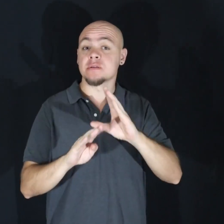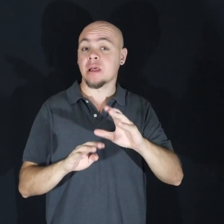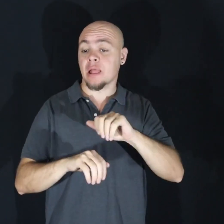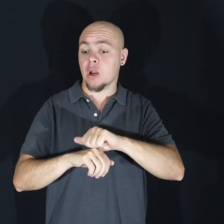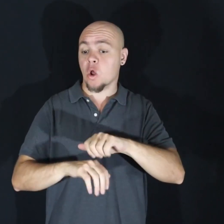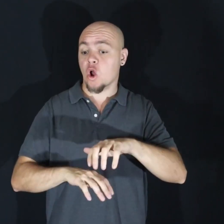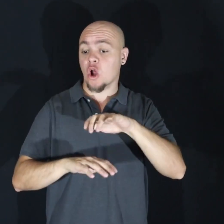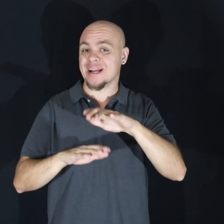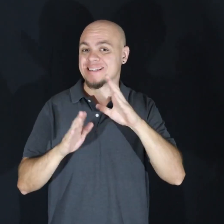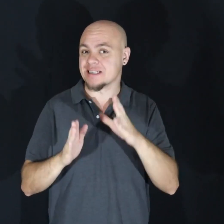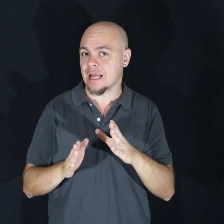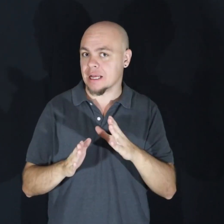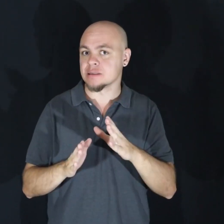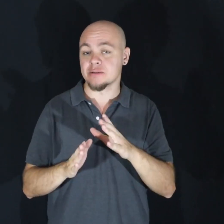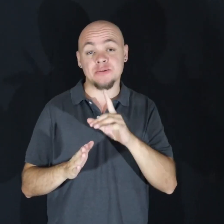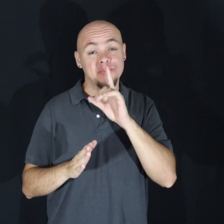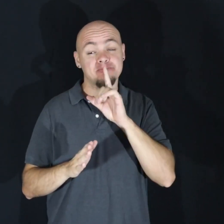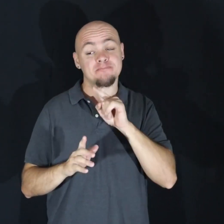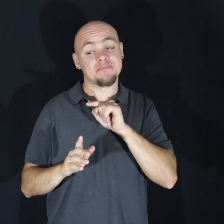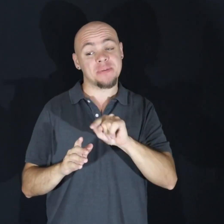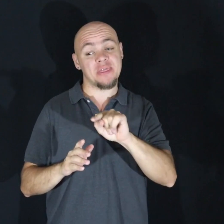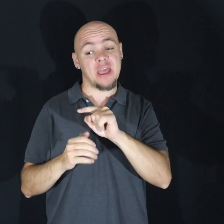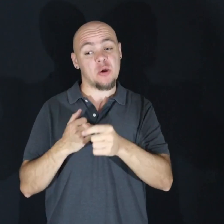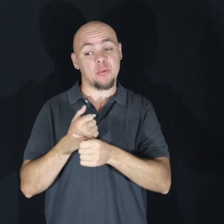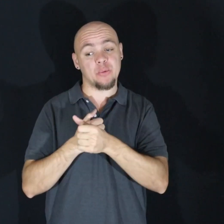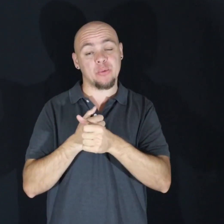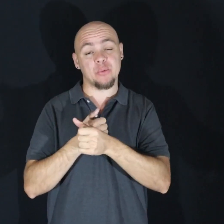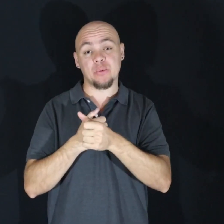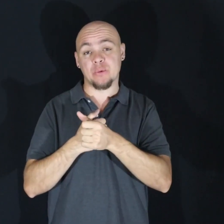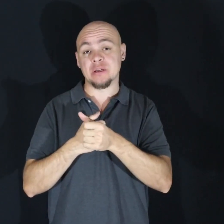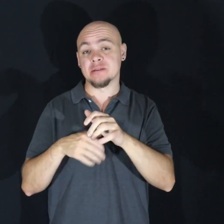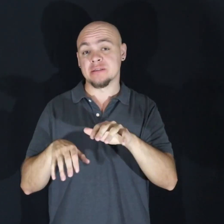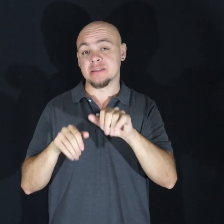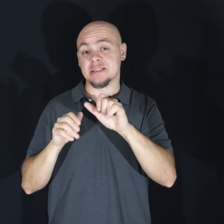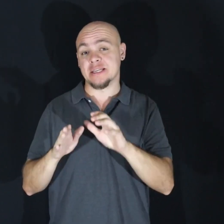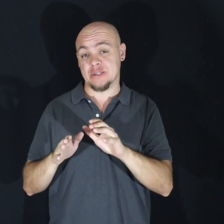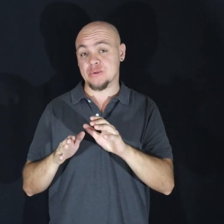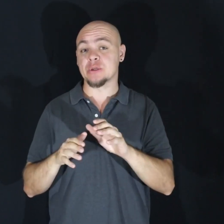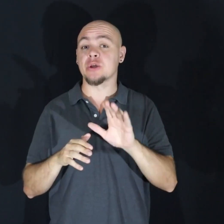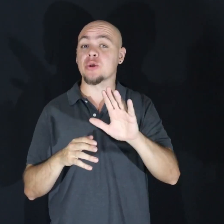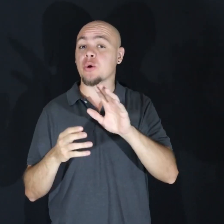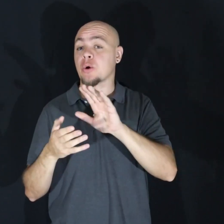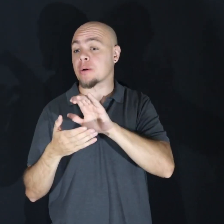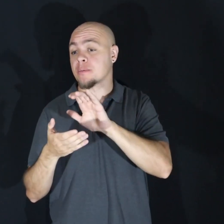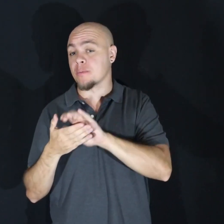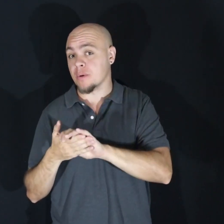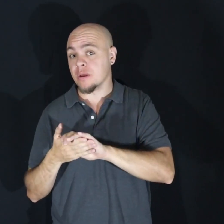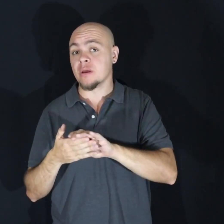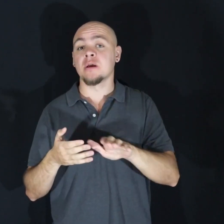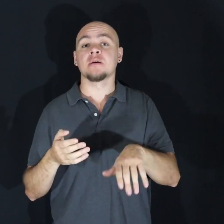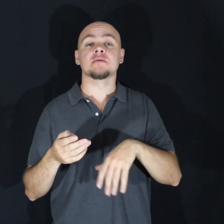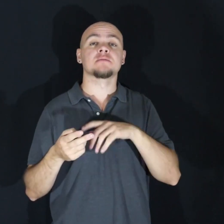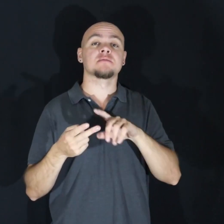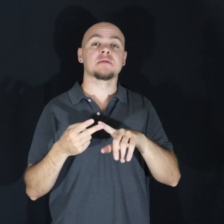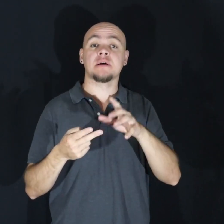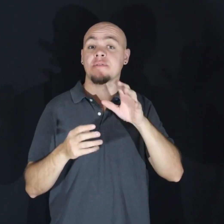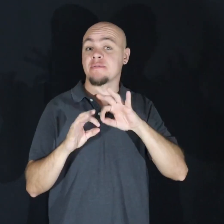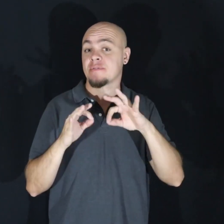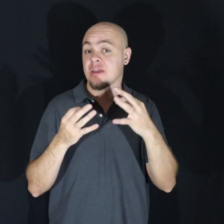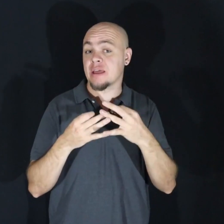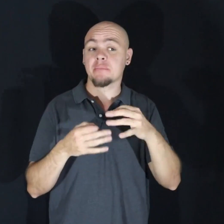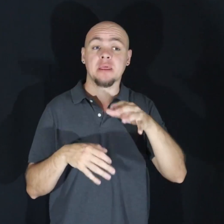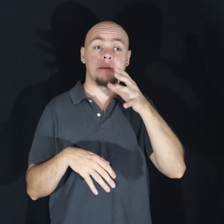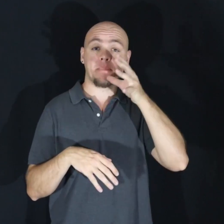are the true risk-takers. They're your spouse, your partner, family, parents, and friends